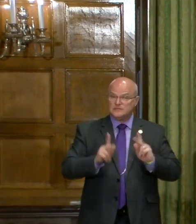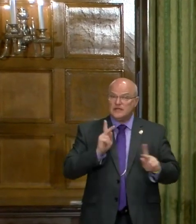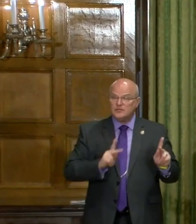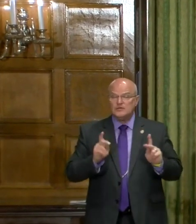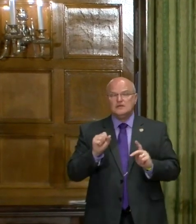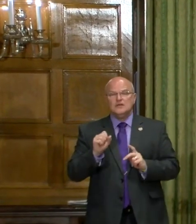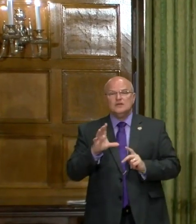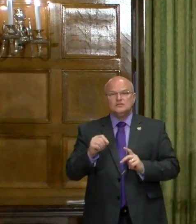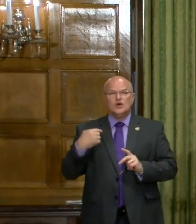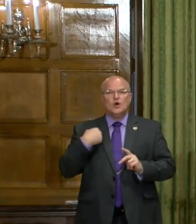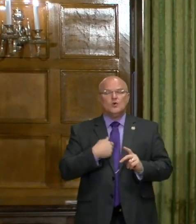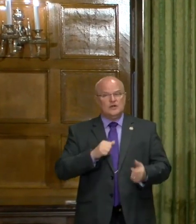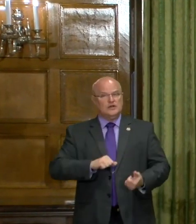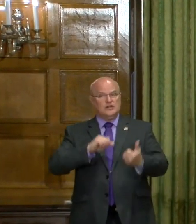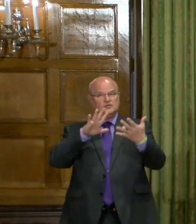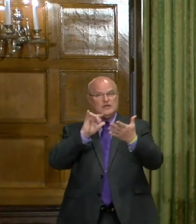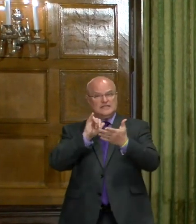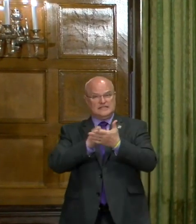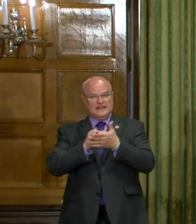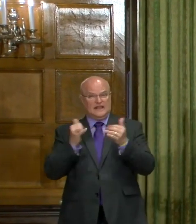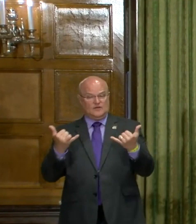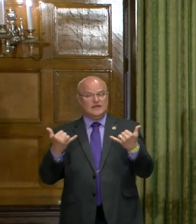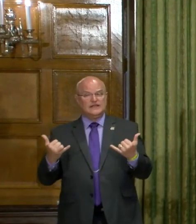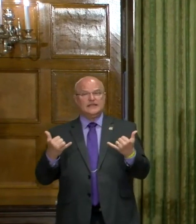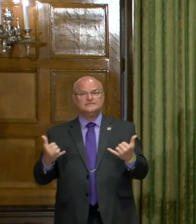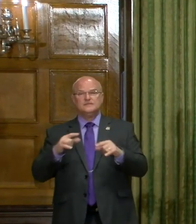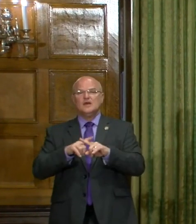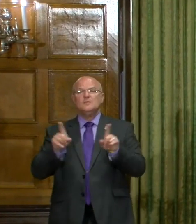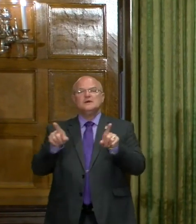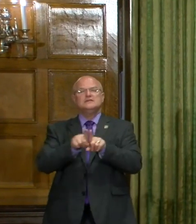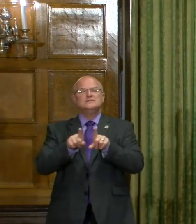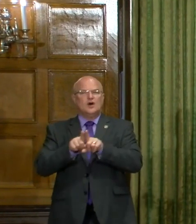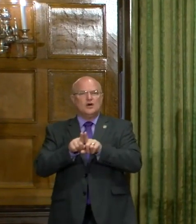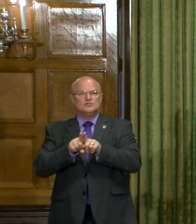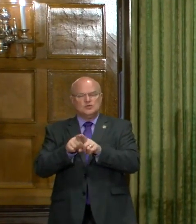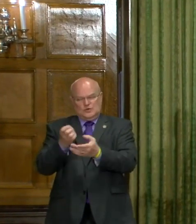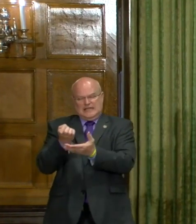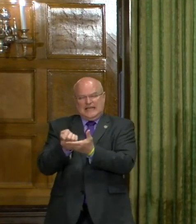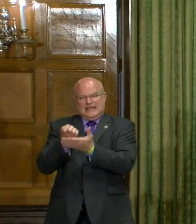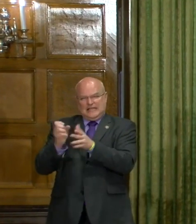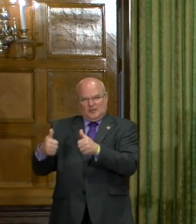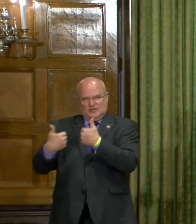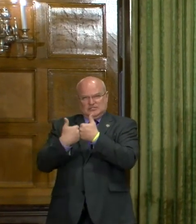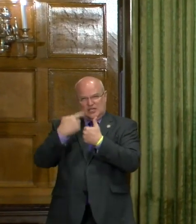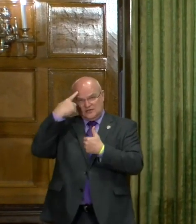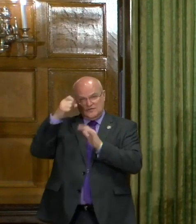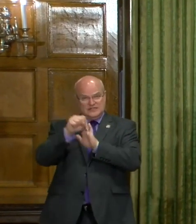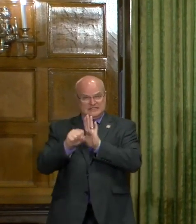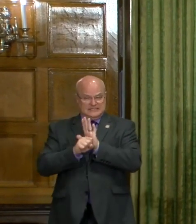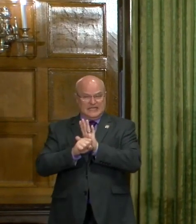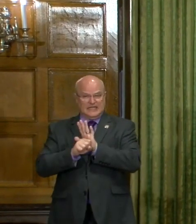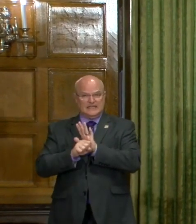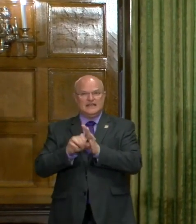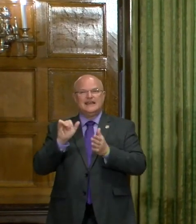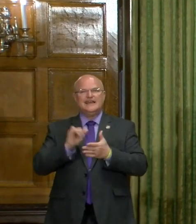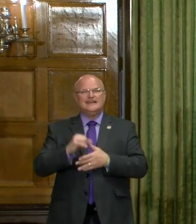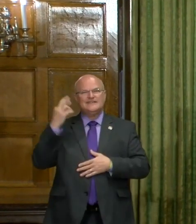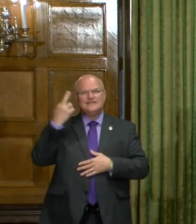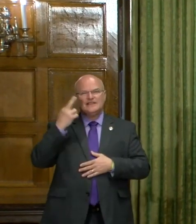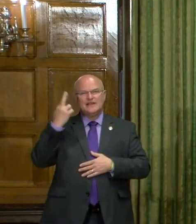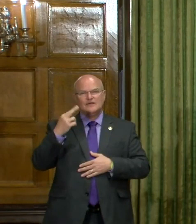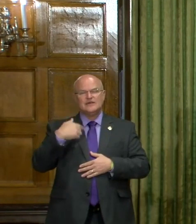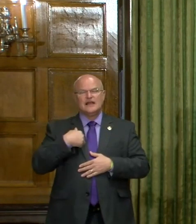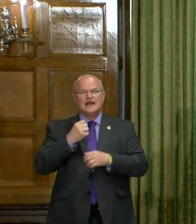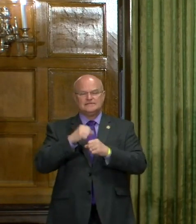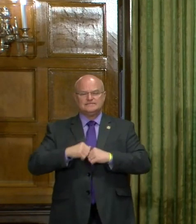And so we're addressing it in that fashion. But it's also an economic challenge for our state. And for that reason,